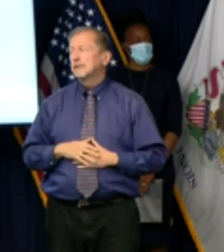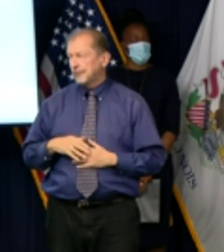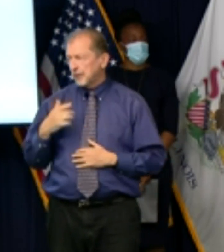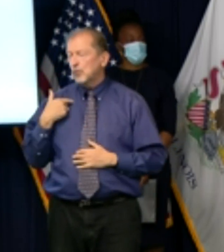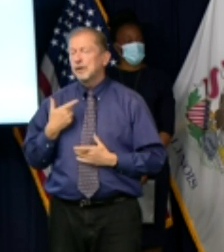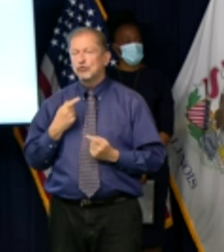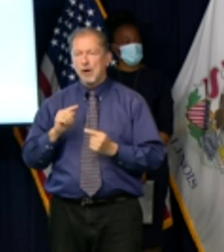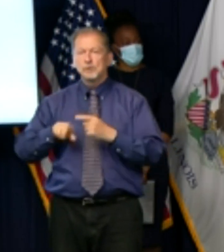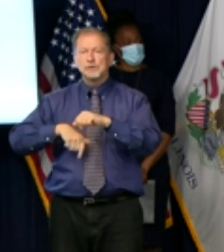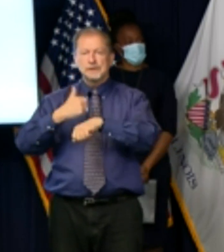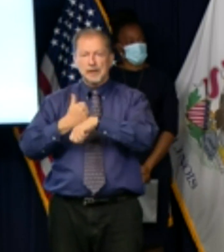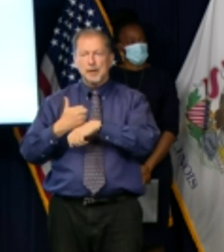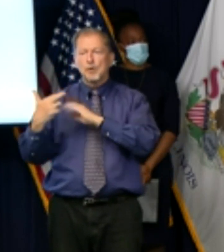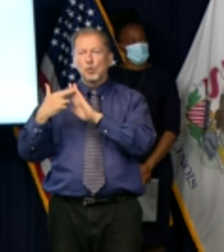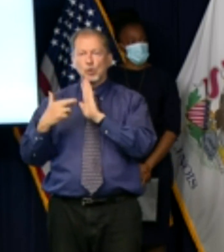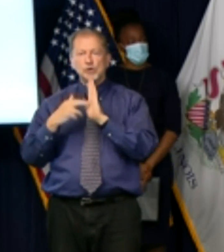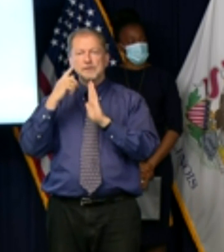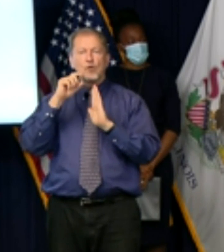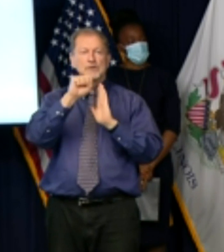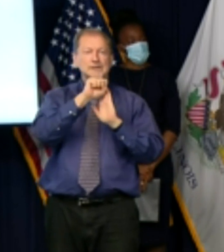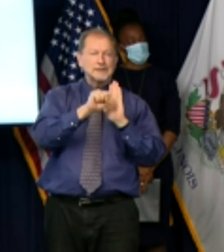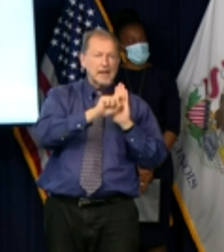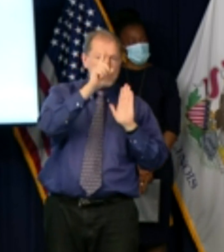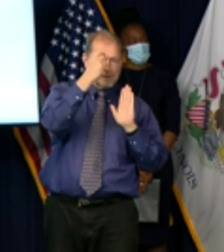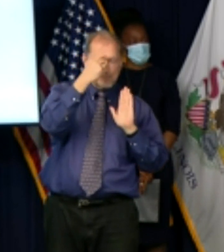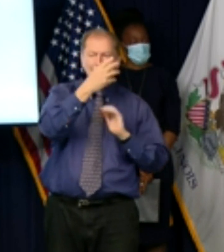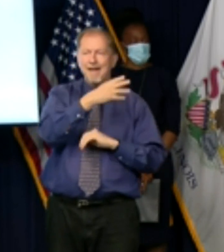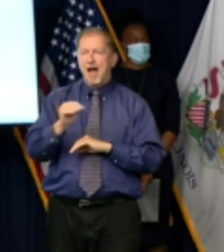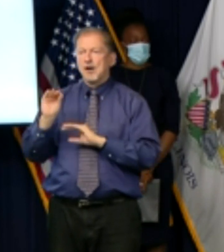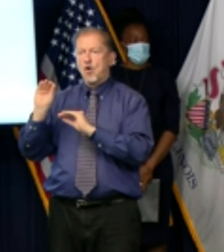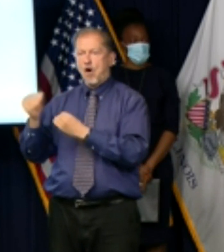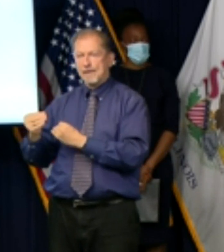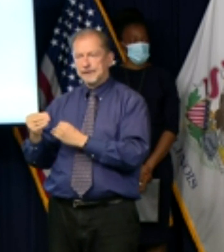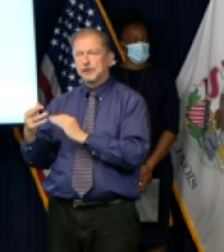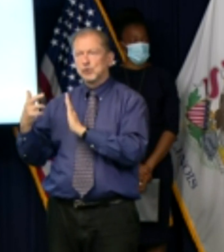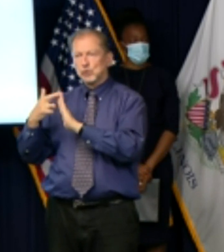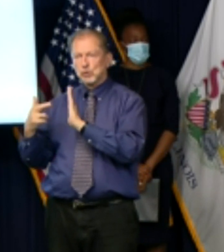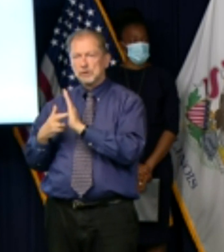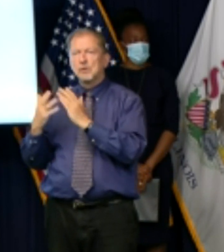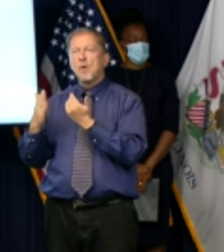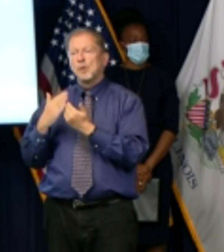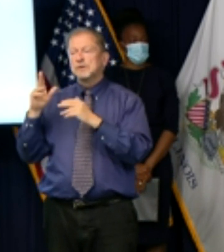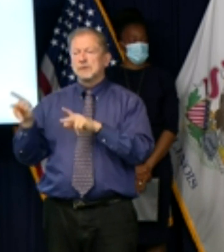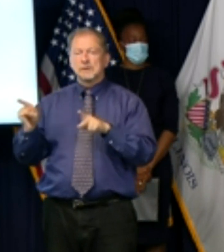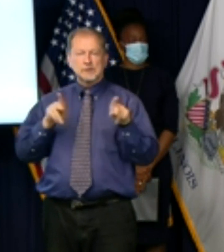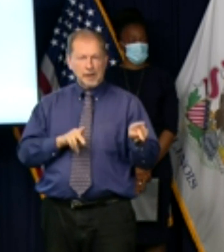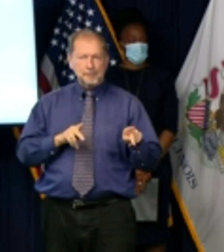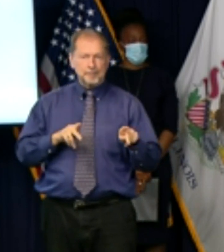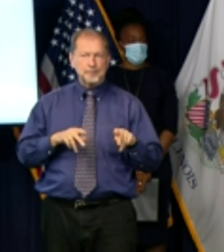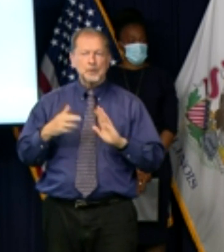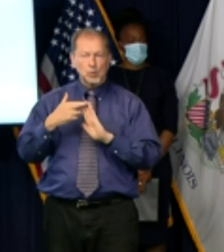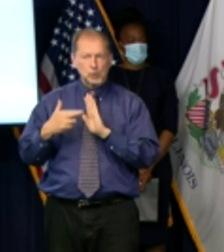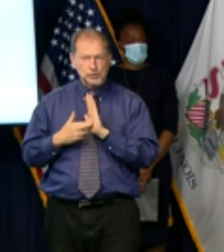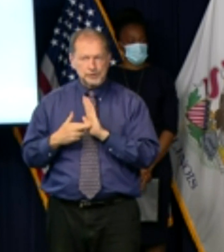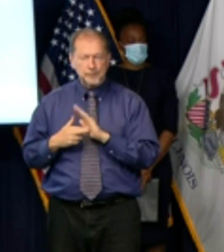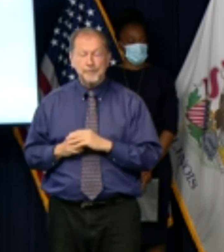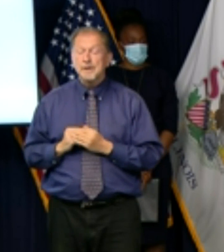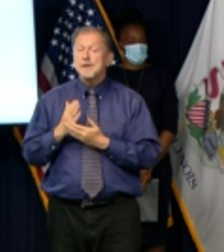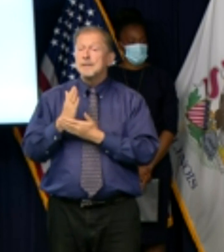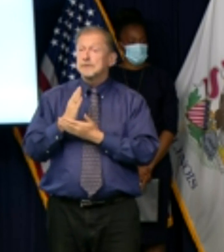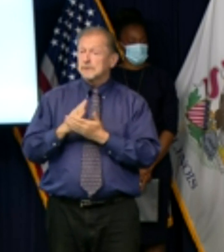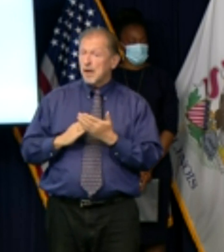for state government as we have for offices for example uh in our mitigation plans there obviously are certain